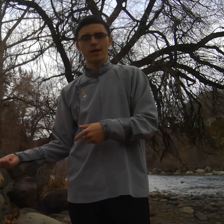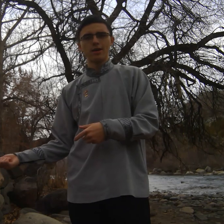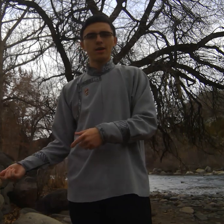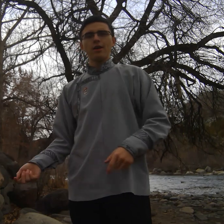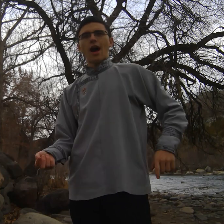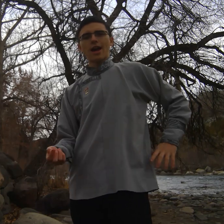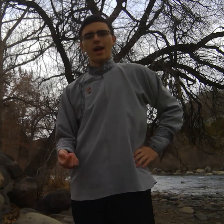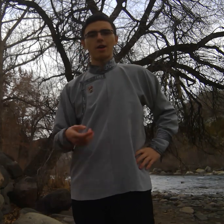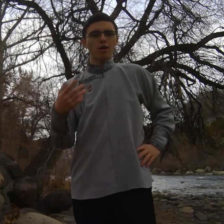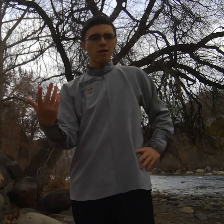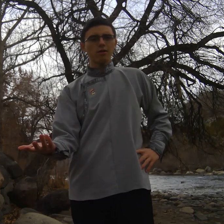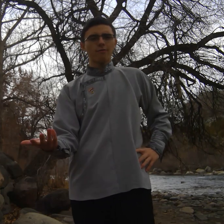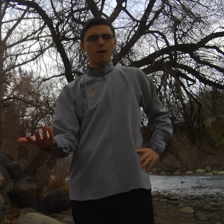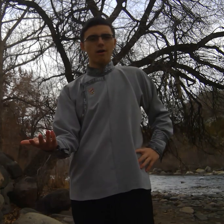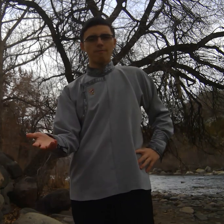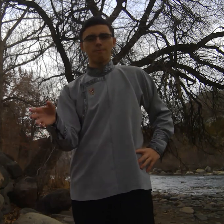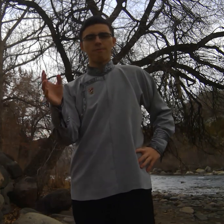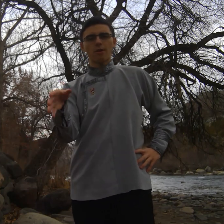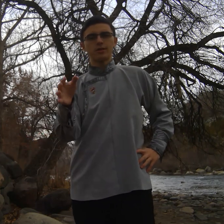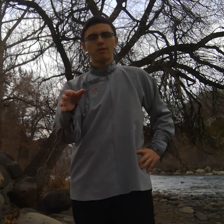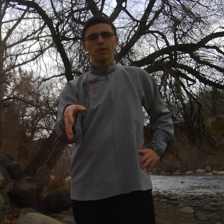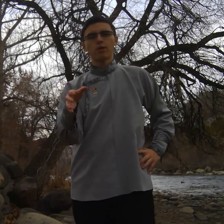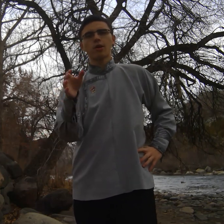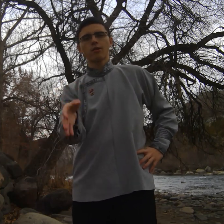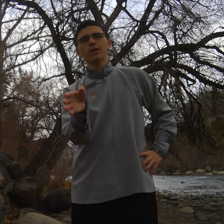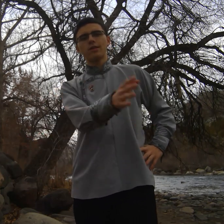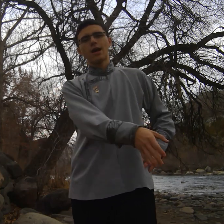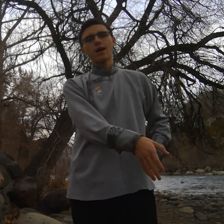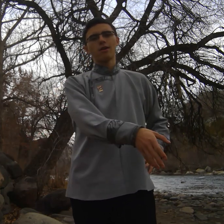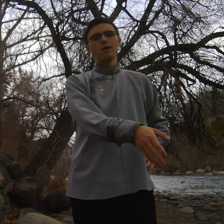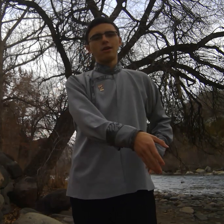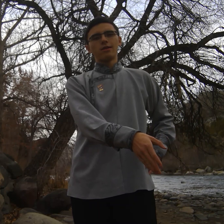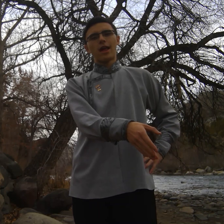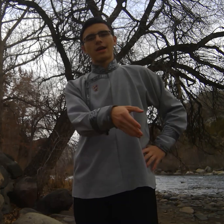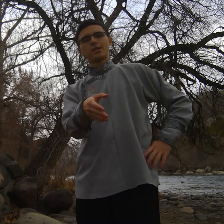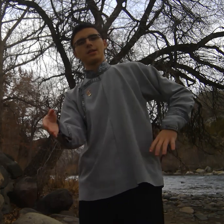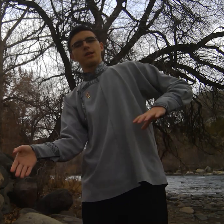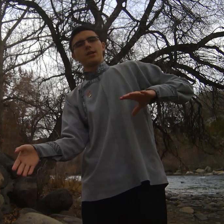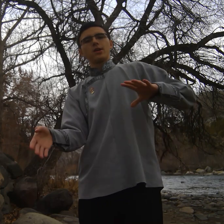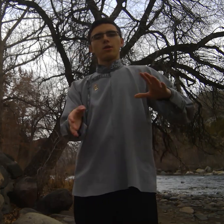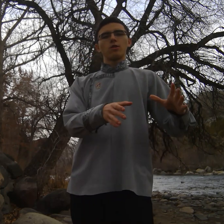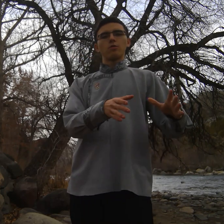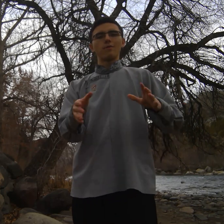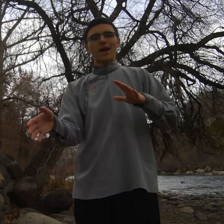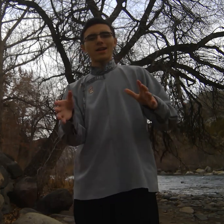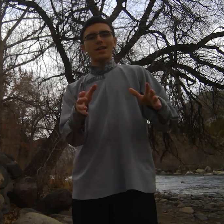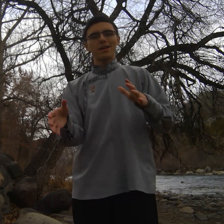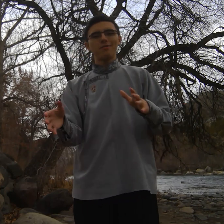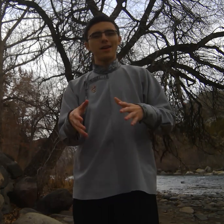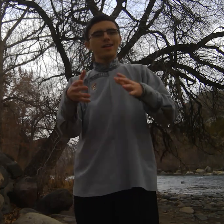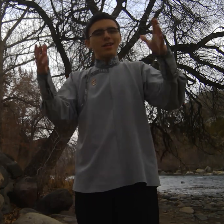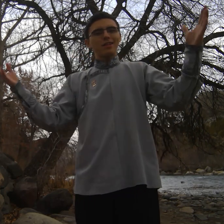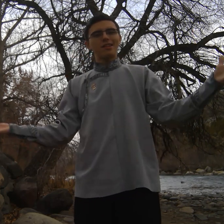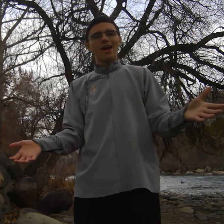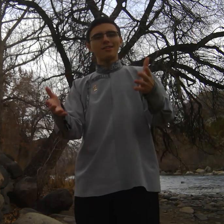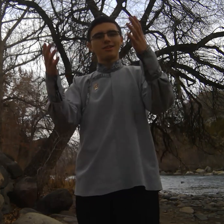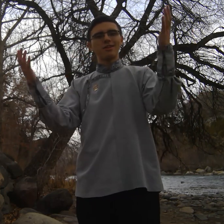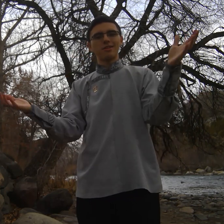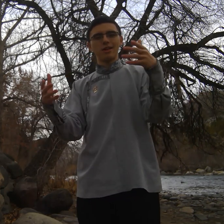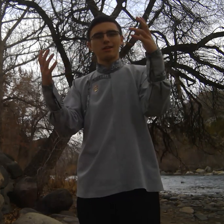I had heard from volunteers who are currently there that we might live in these tents these